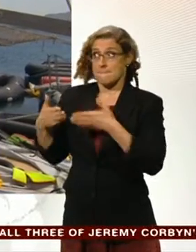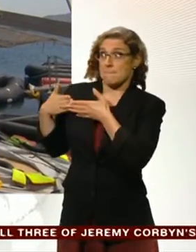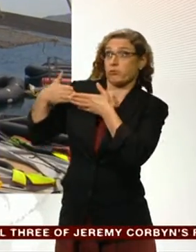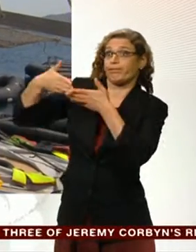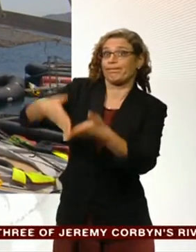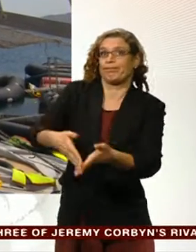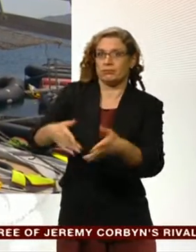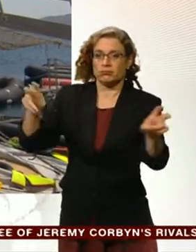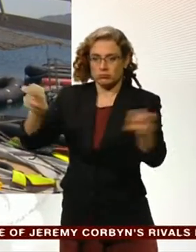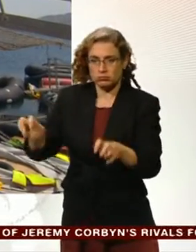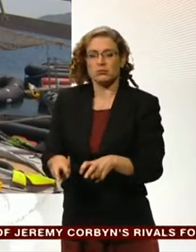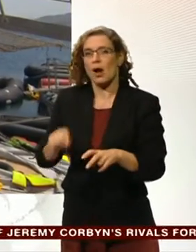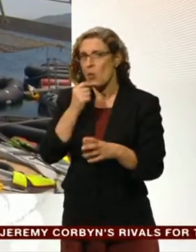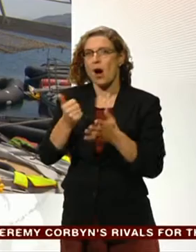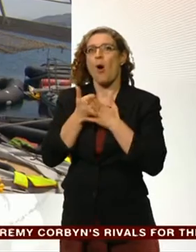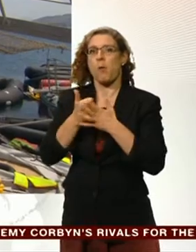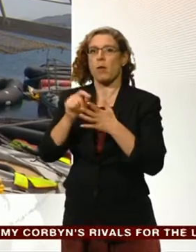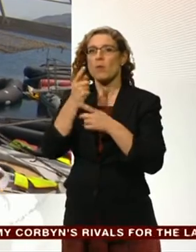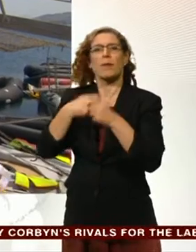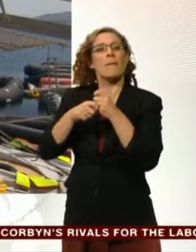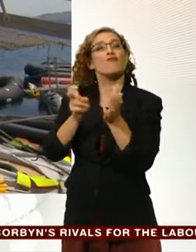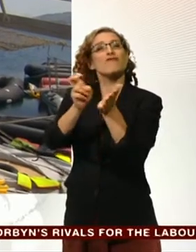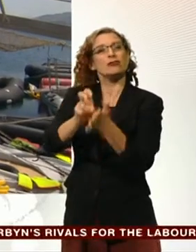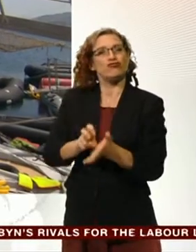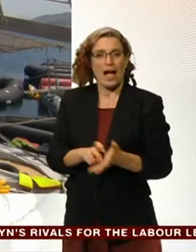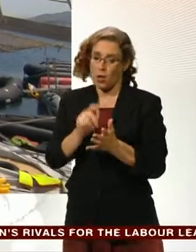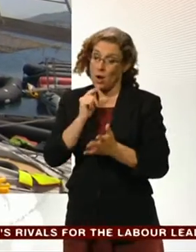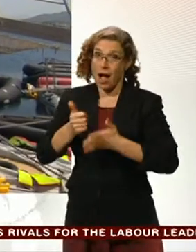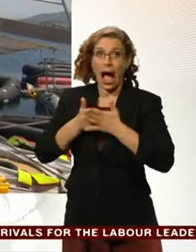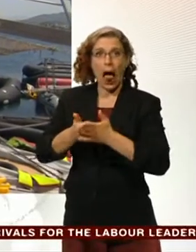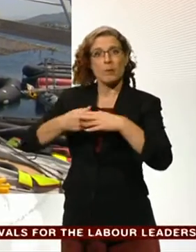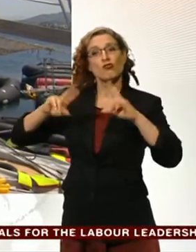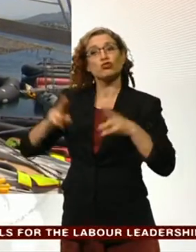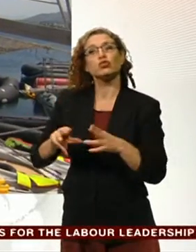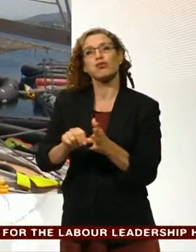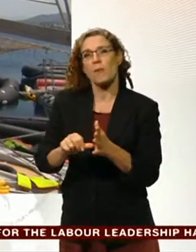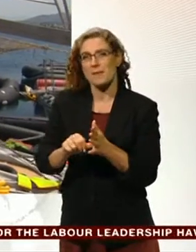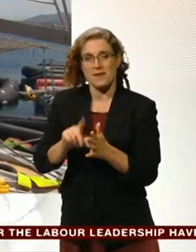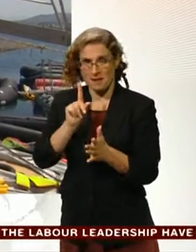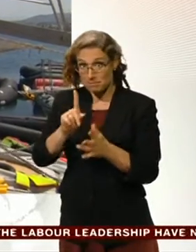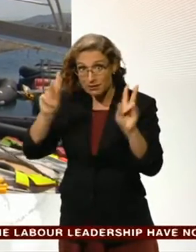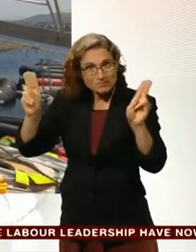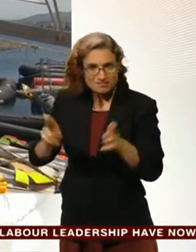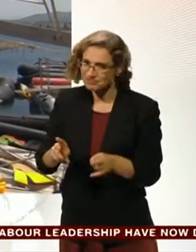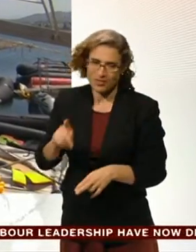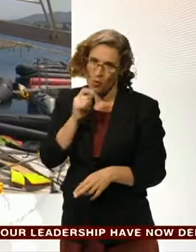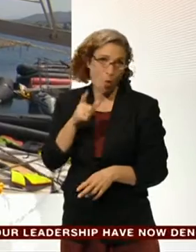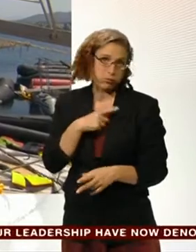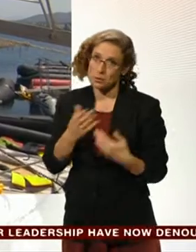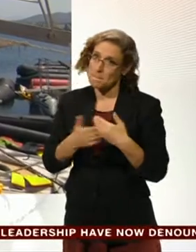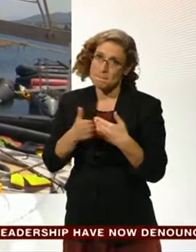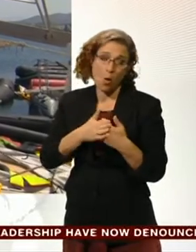putting in place this ship as a registration centre. But the truth is, is this problem isn't going to go away from the streets, of course, any time soon,